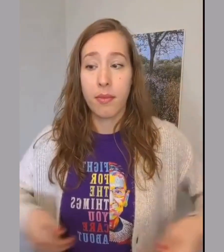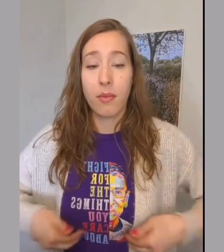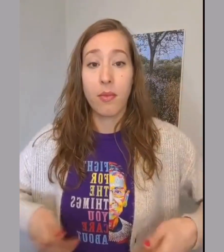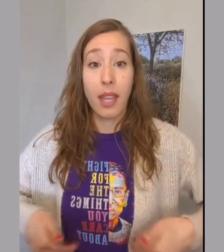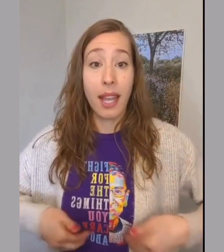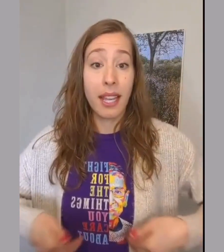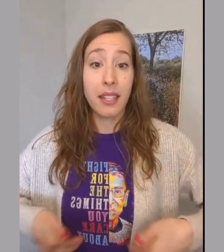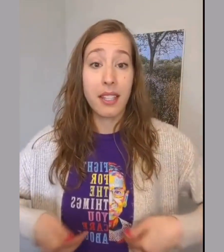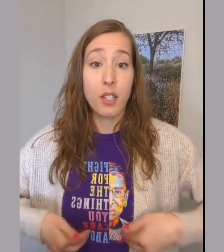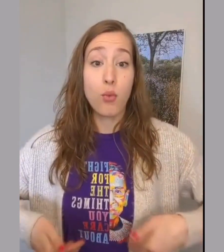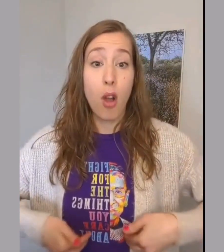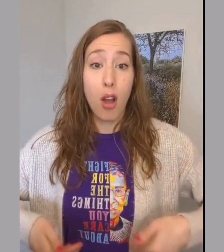And it's wrong.